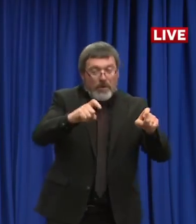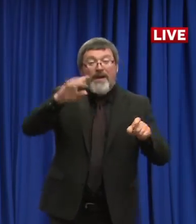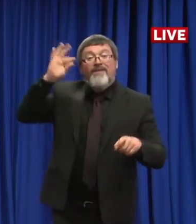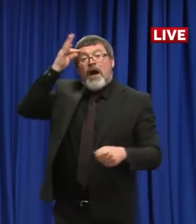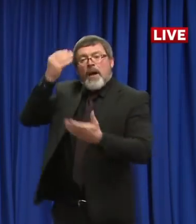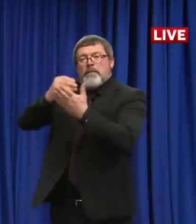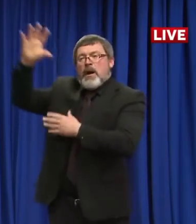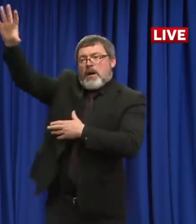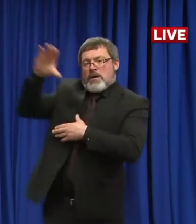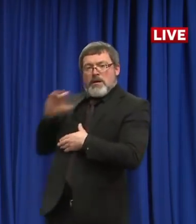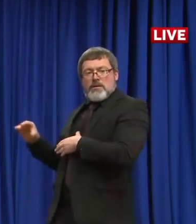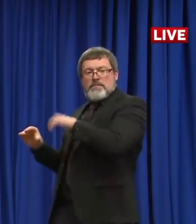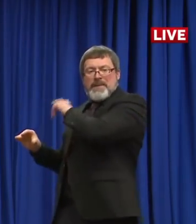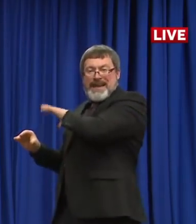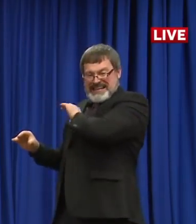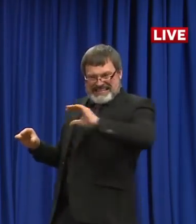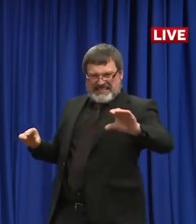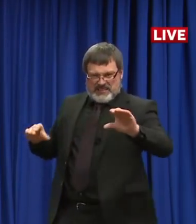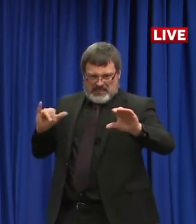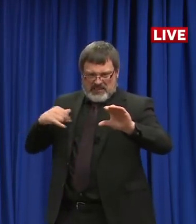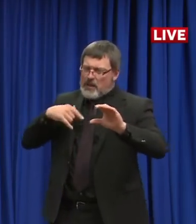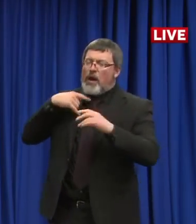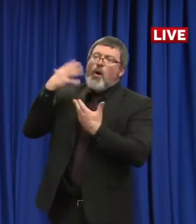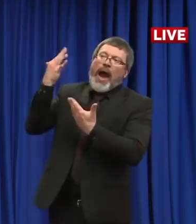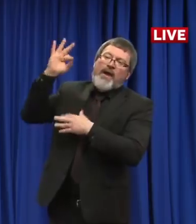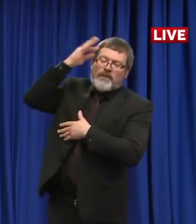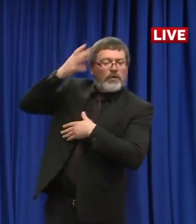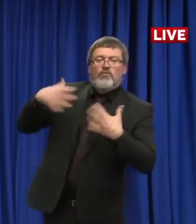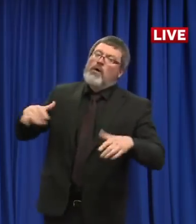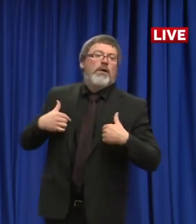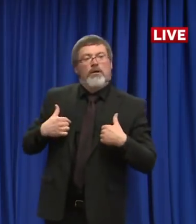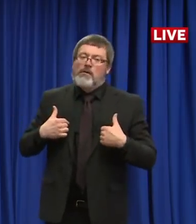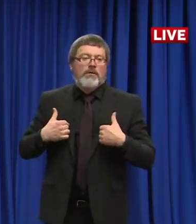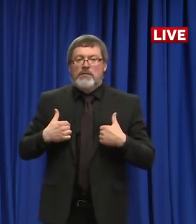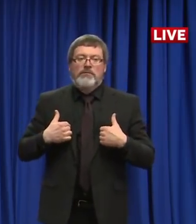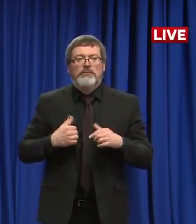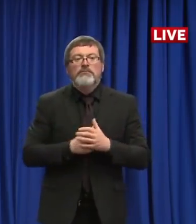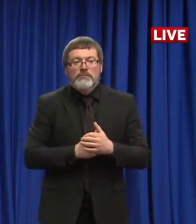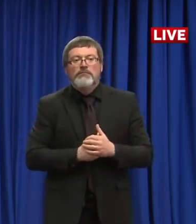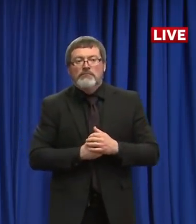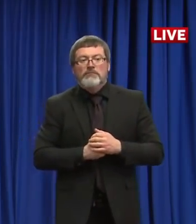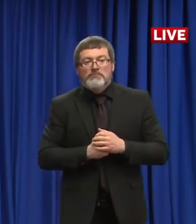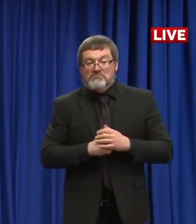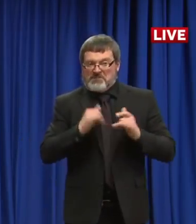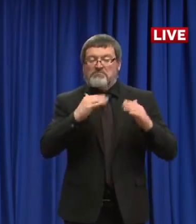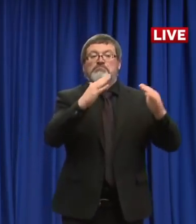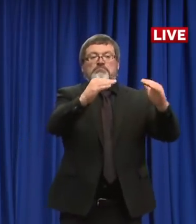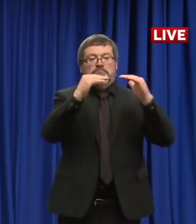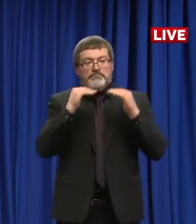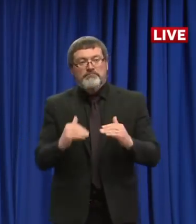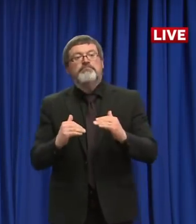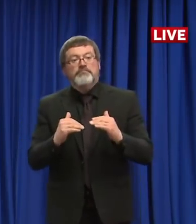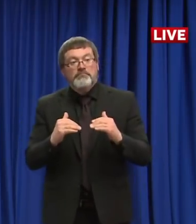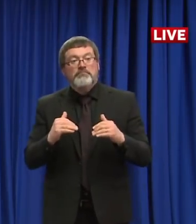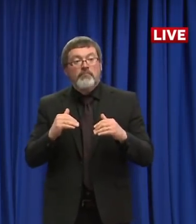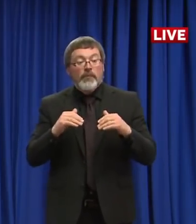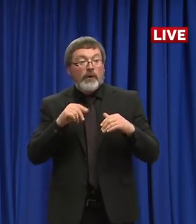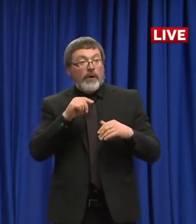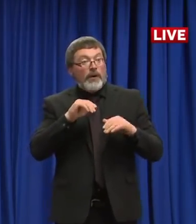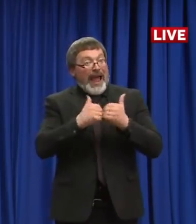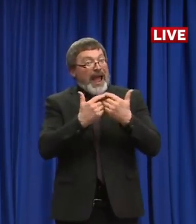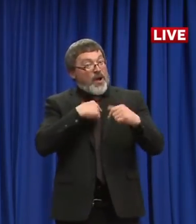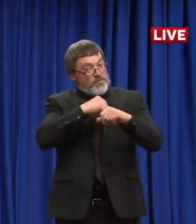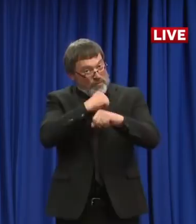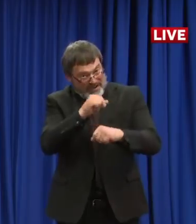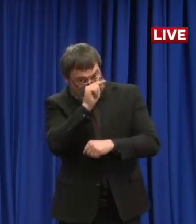The third part of really making sure that workers have many of the protections that they need. It isn't just PPE and it isn't just being sure that we're paying the frontline